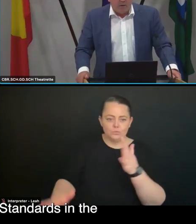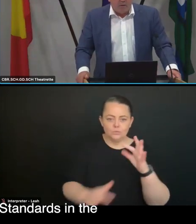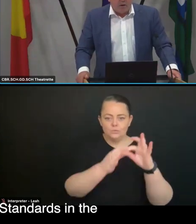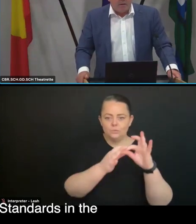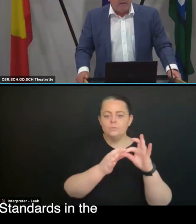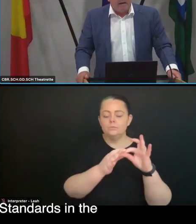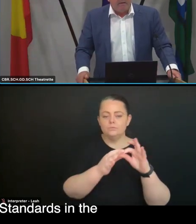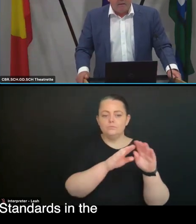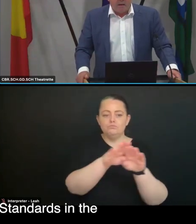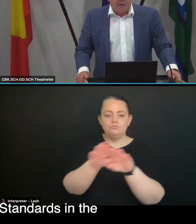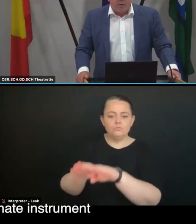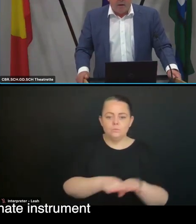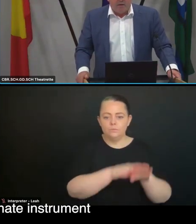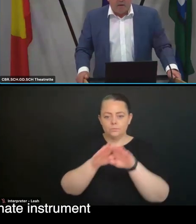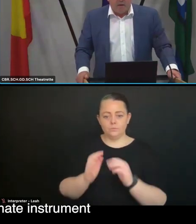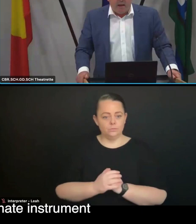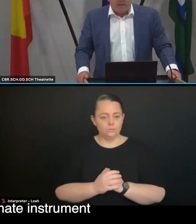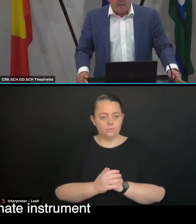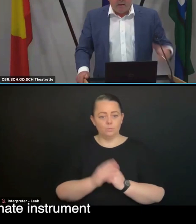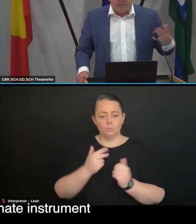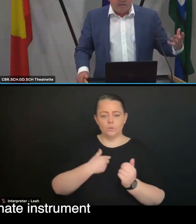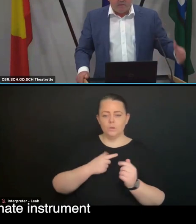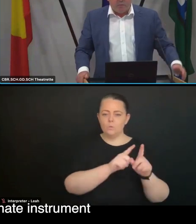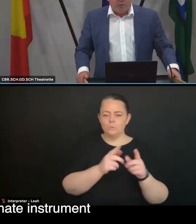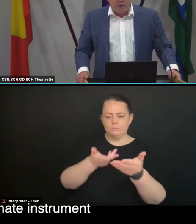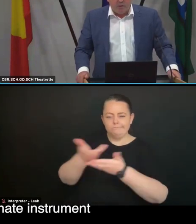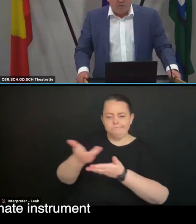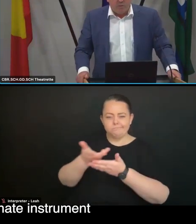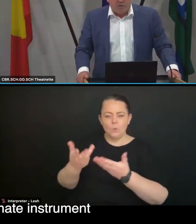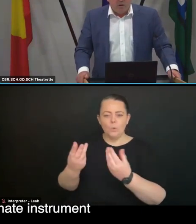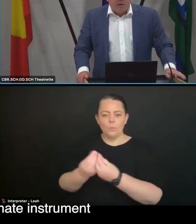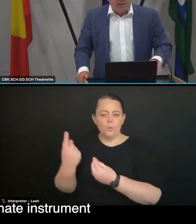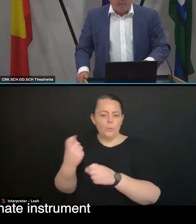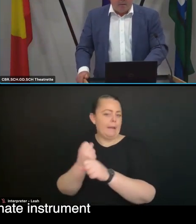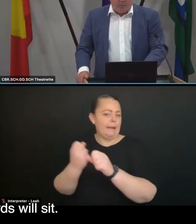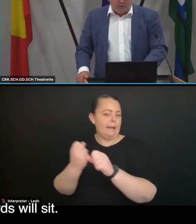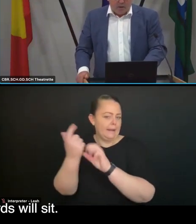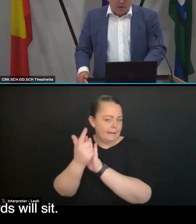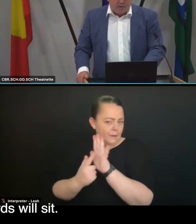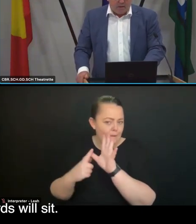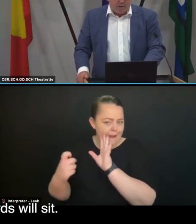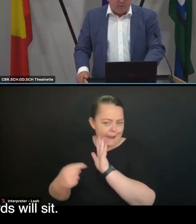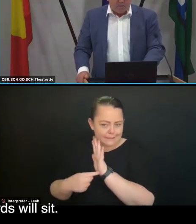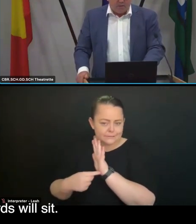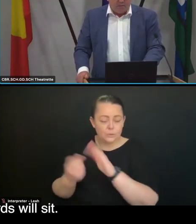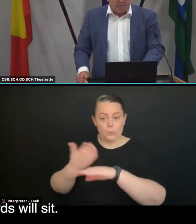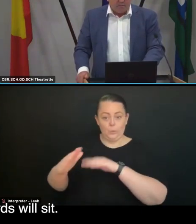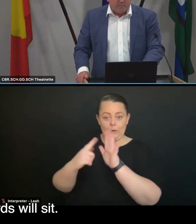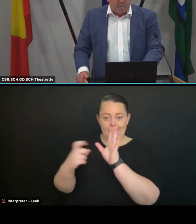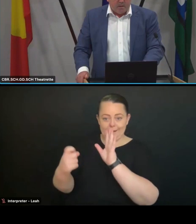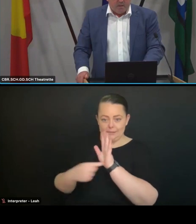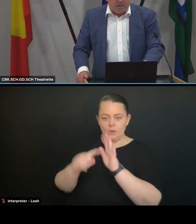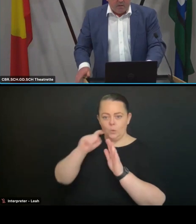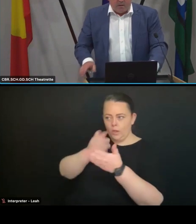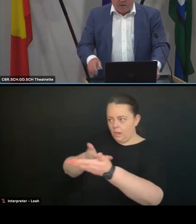the strength and quality standards in the new Aged Care Act as subordinate instrument, which is where the standards will sit.